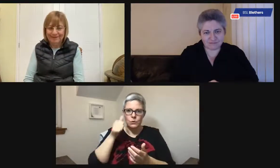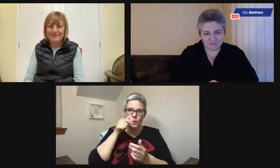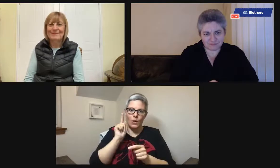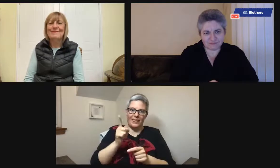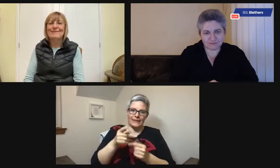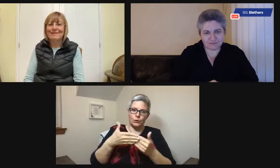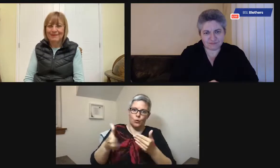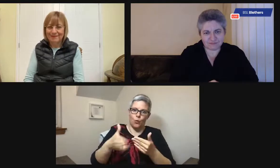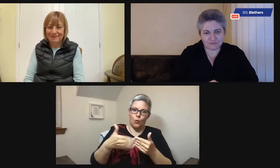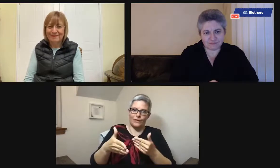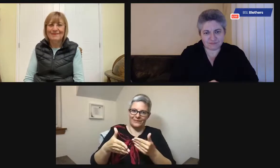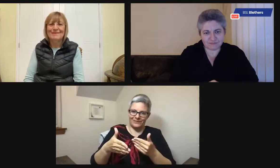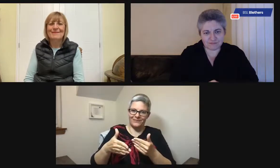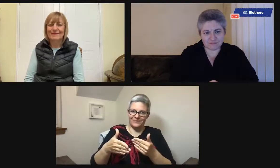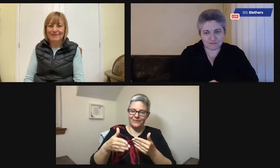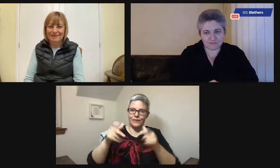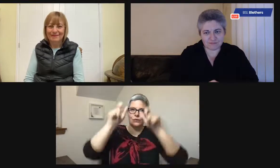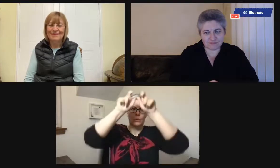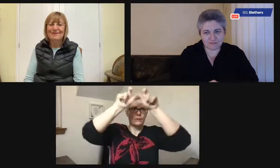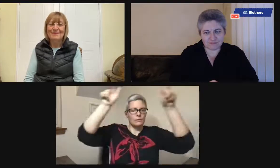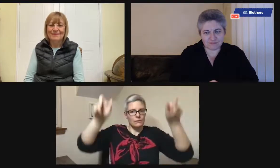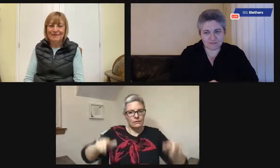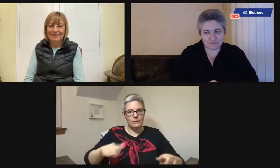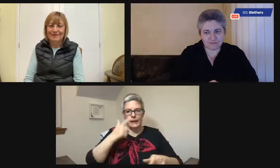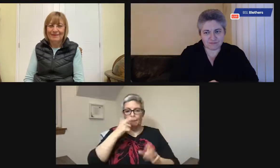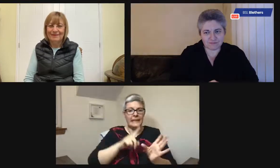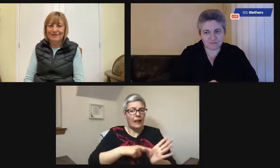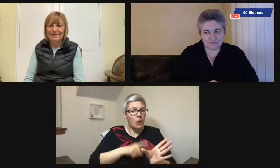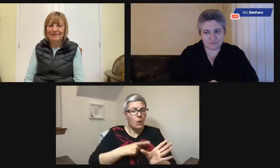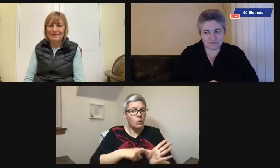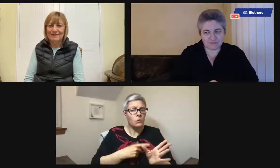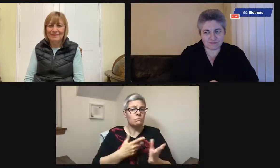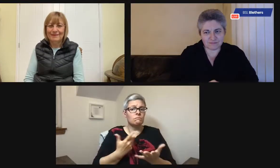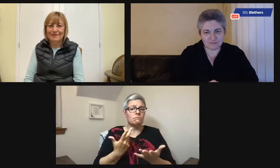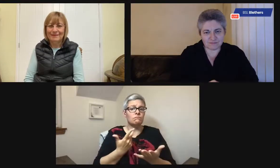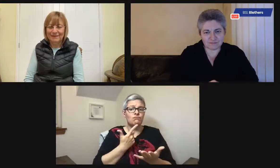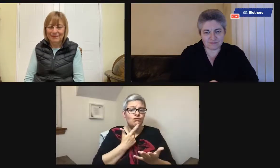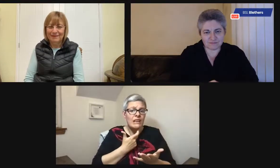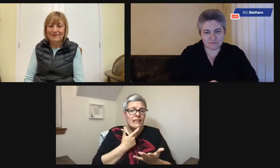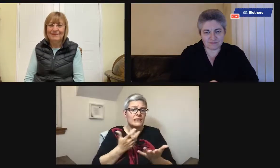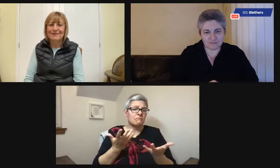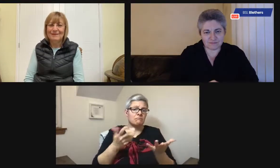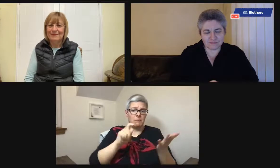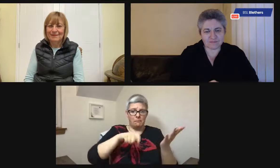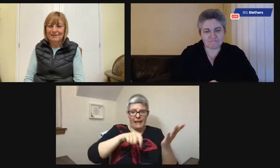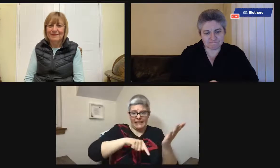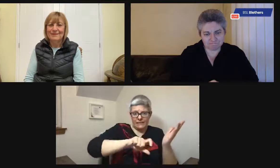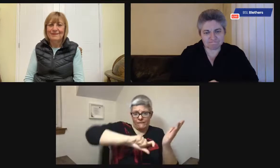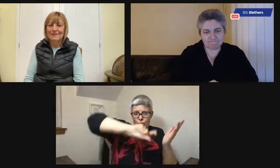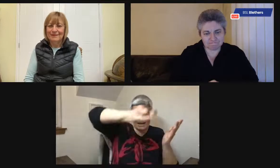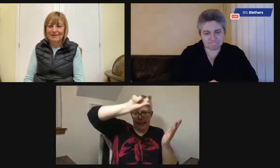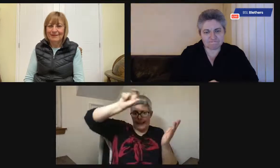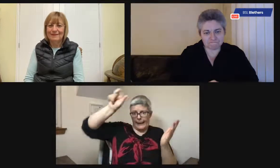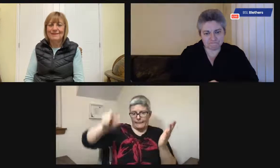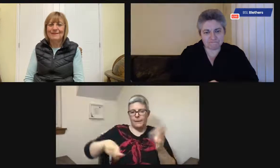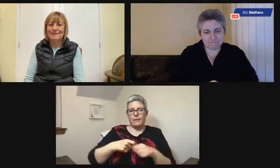So, again, adding contrast can really help mobility. Maybe make the door